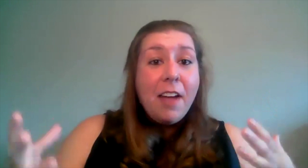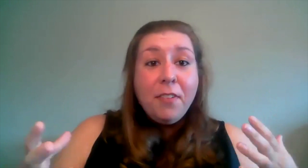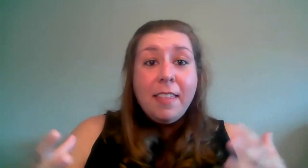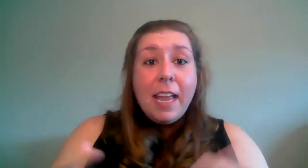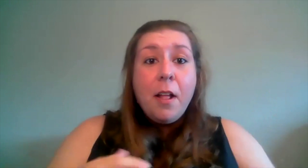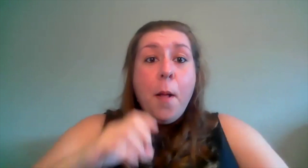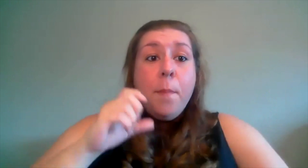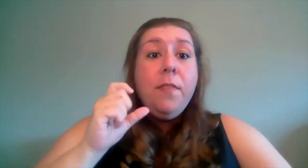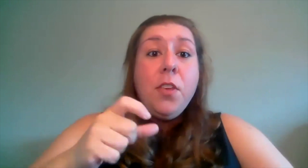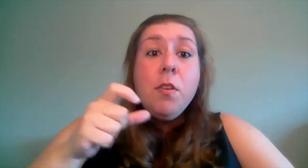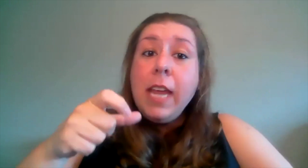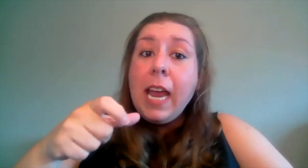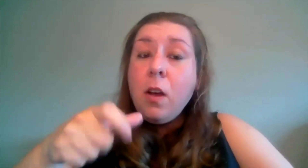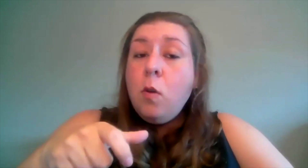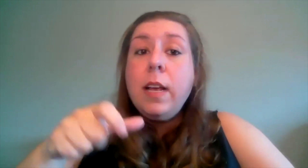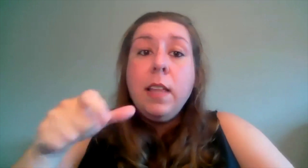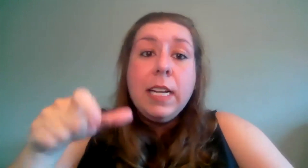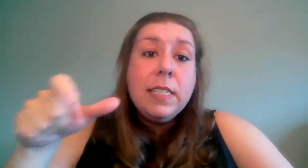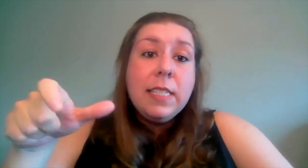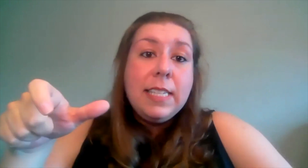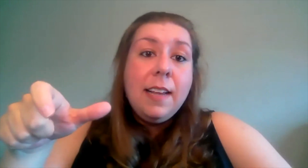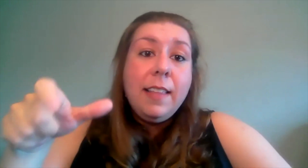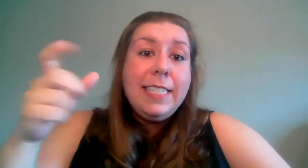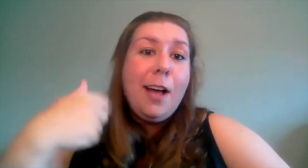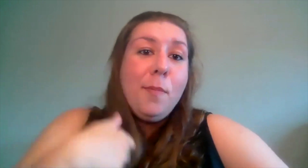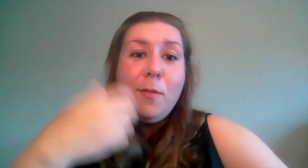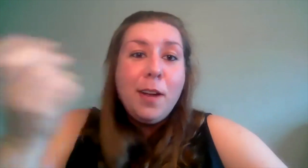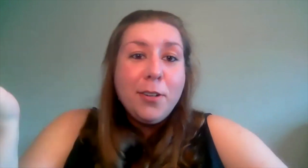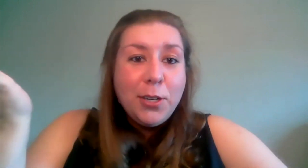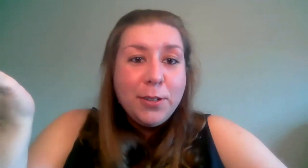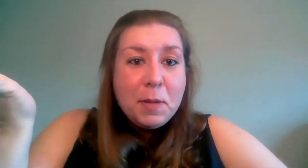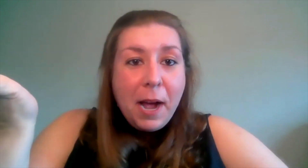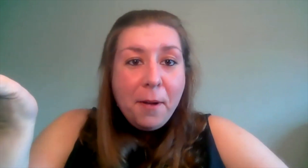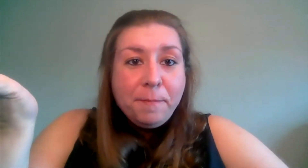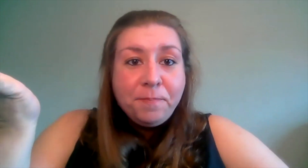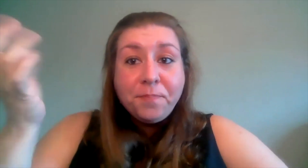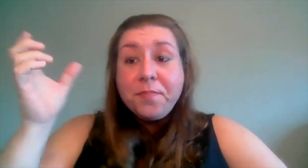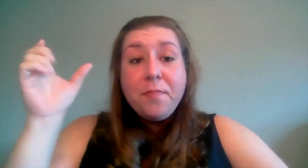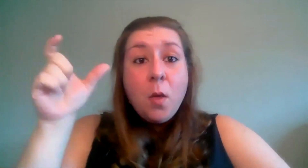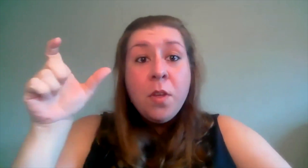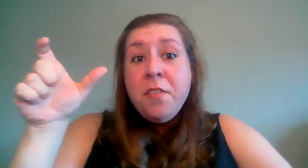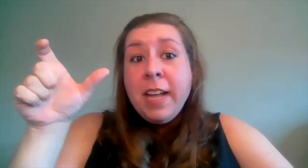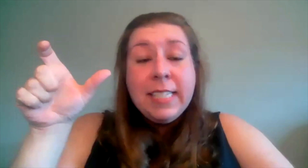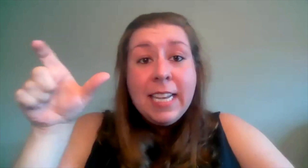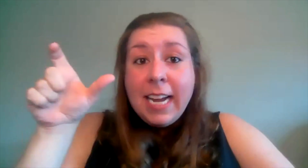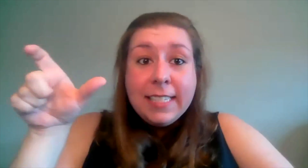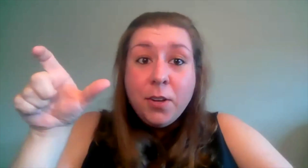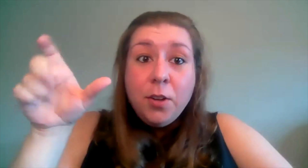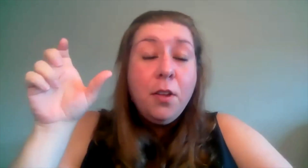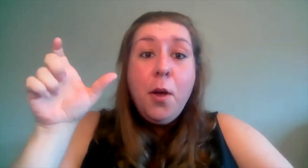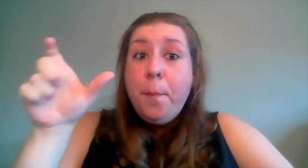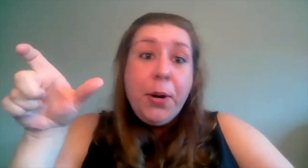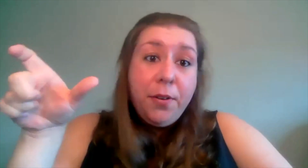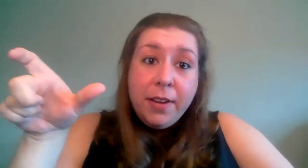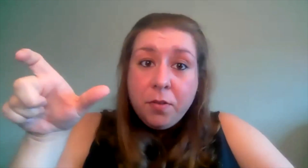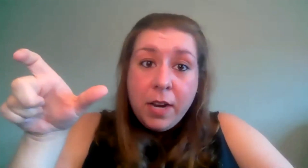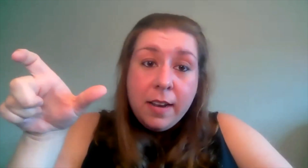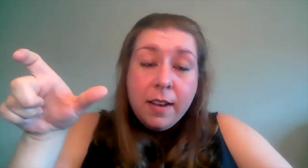everything but if you can't quickly and succinctly tell me what your show is about whether that's a nice little perfect written